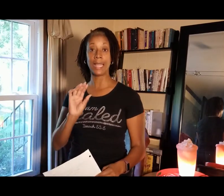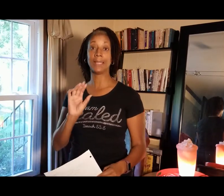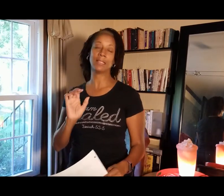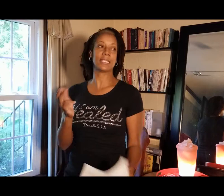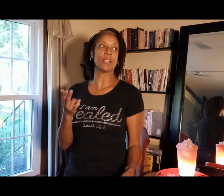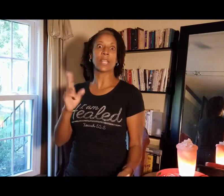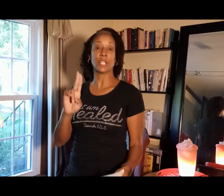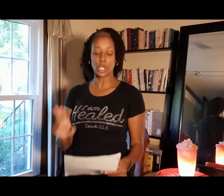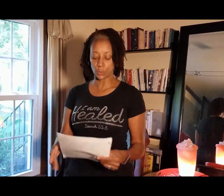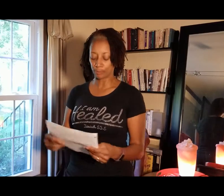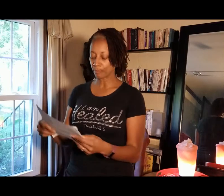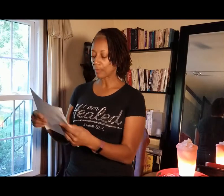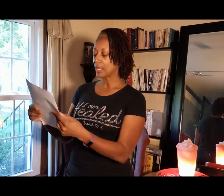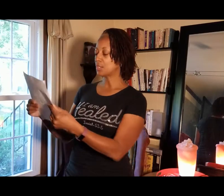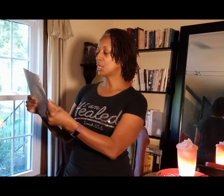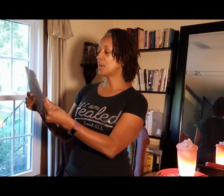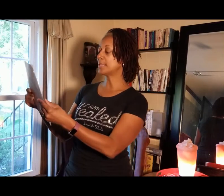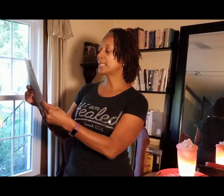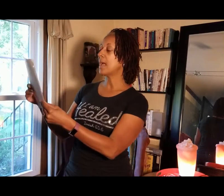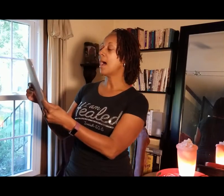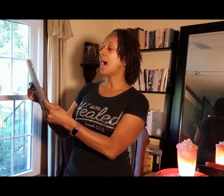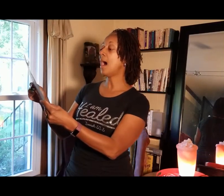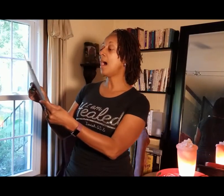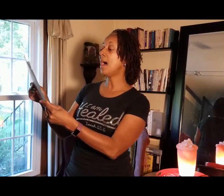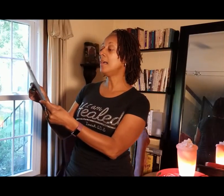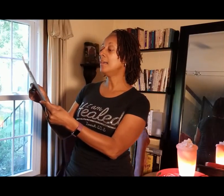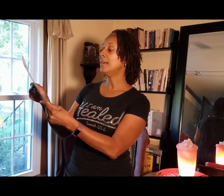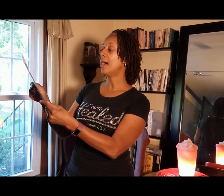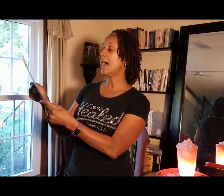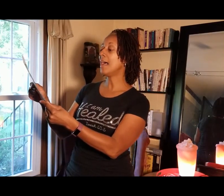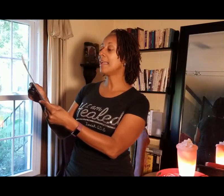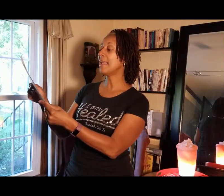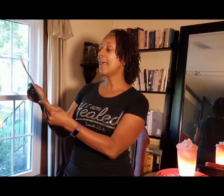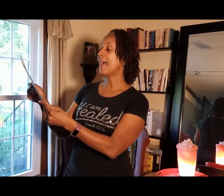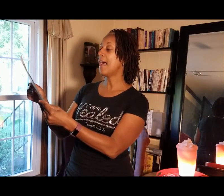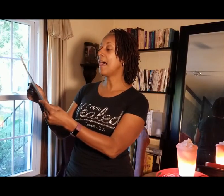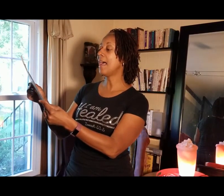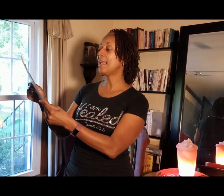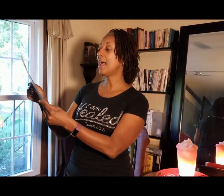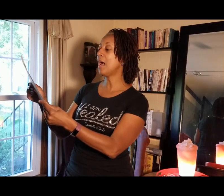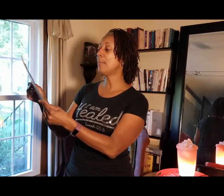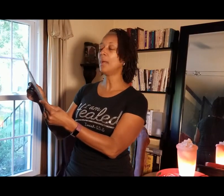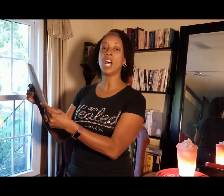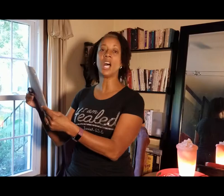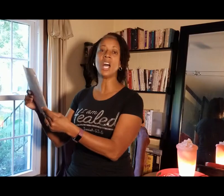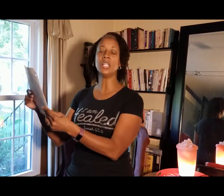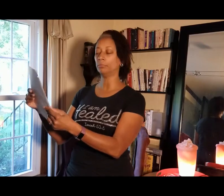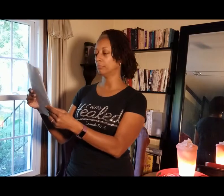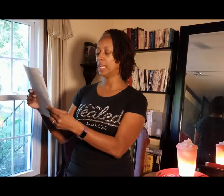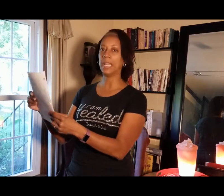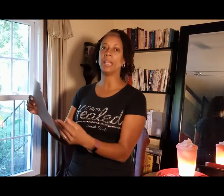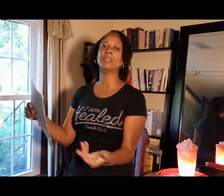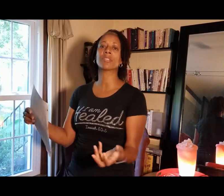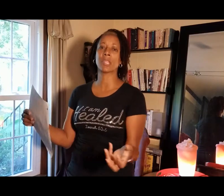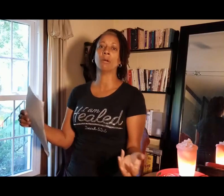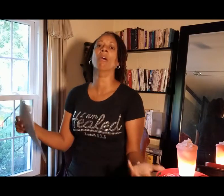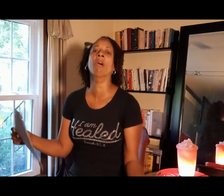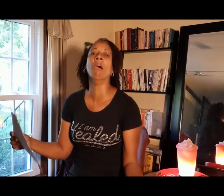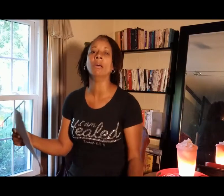it sounds like a U. So it's, ah, I, I, um, uh, and I usually go, oh,